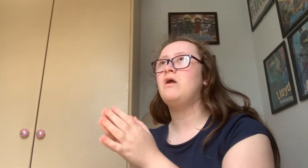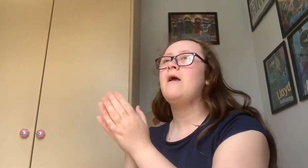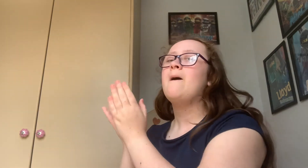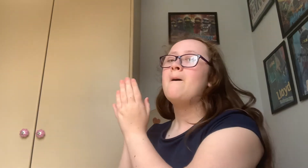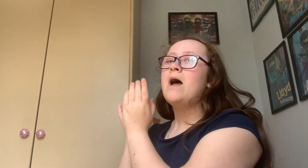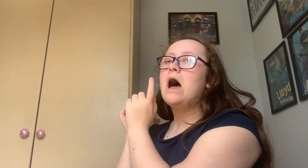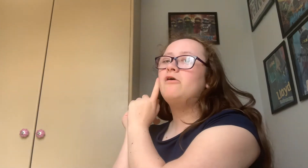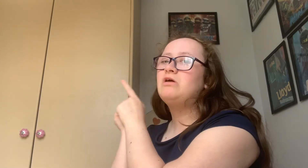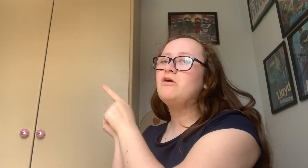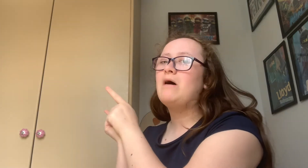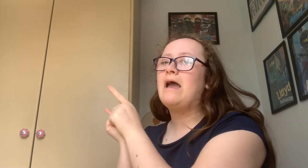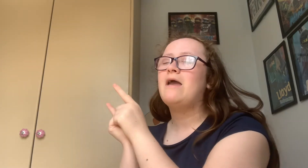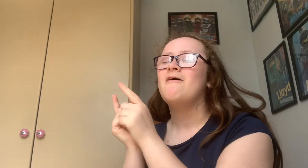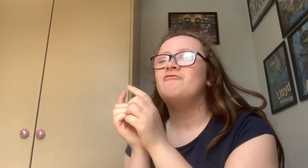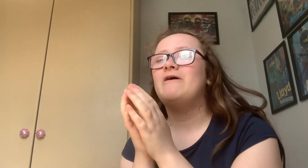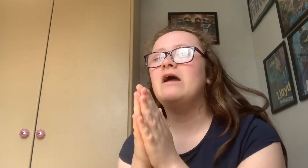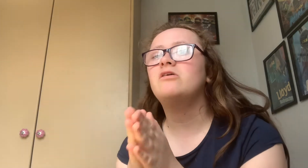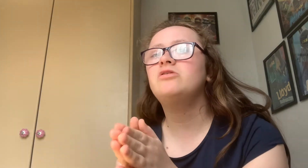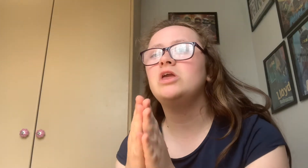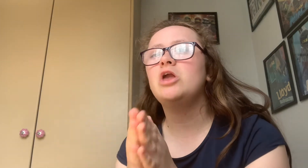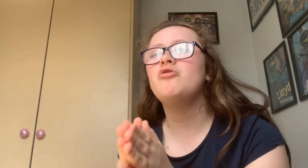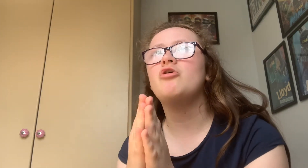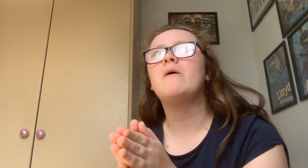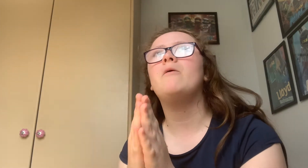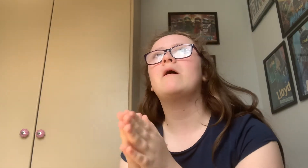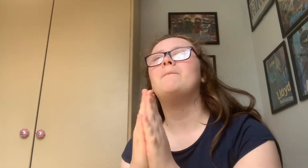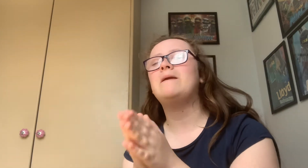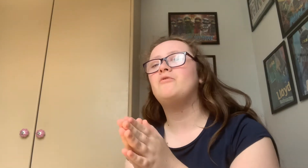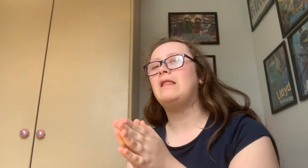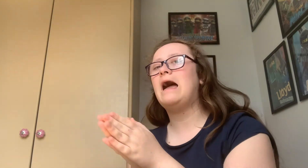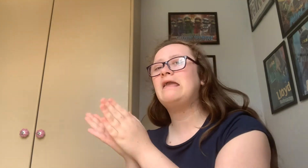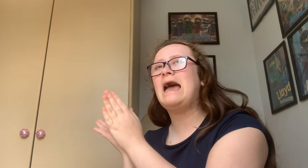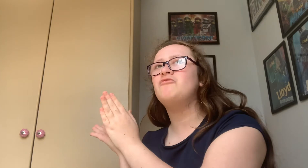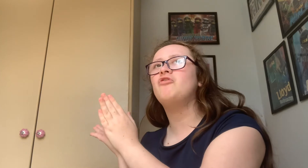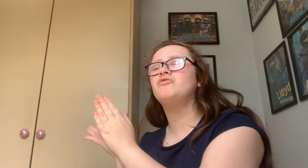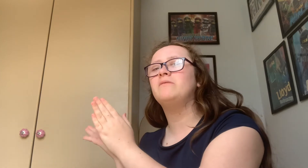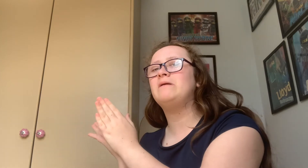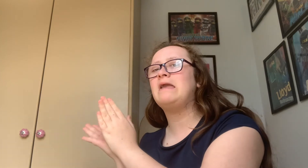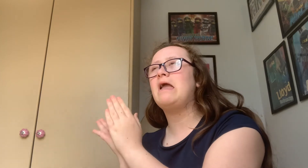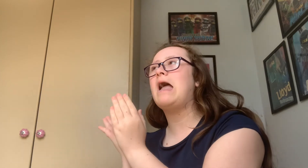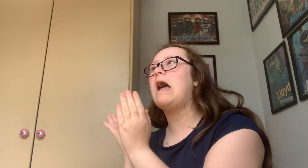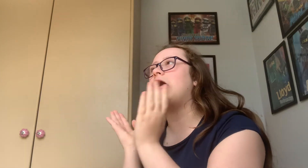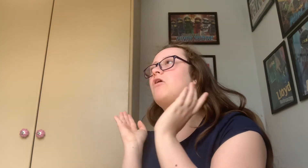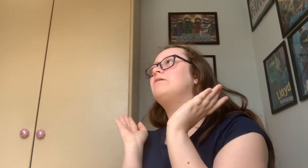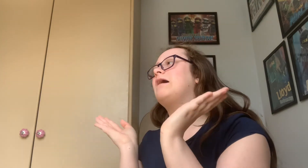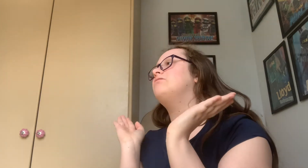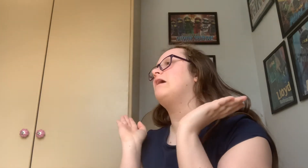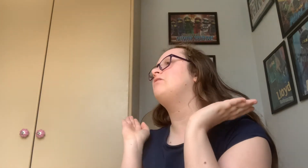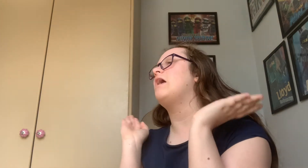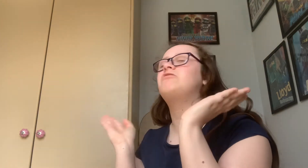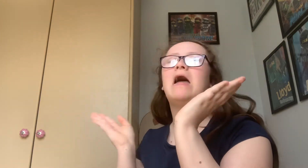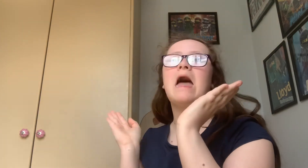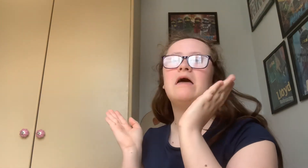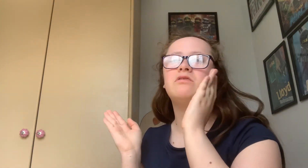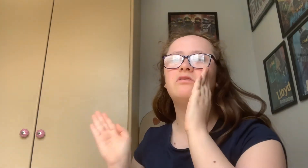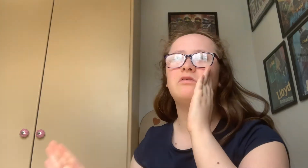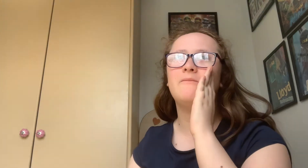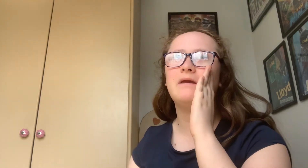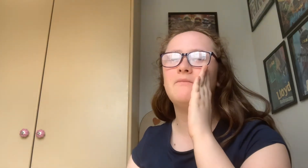I'll tell you why thanks to you Toca Boca people. I cannot be I can't stand a chance to make my